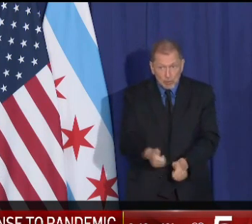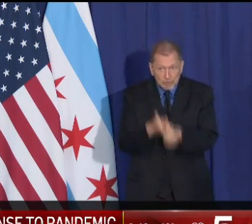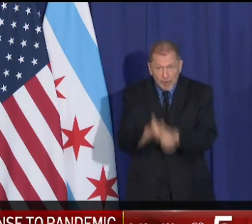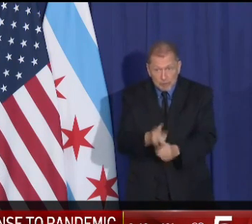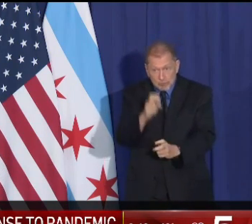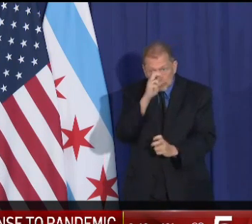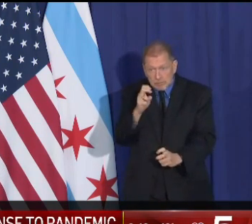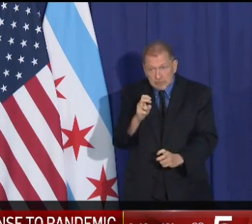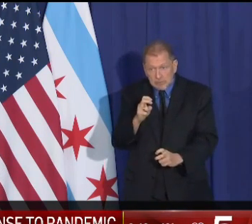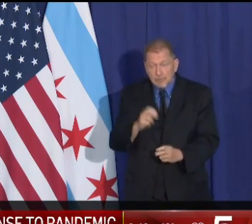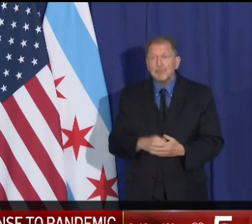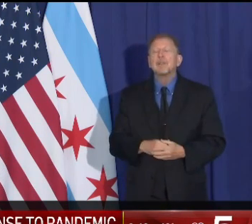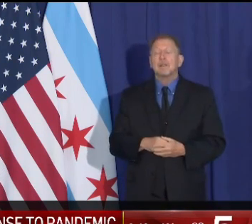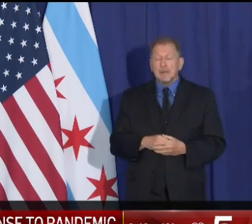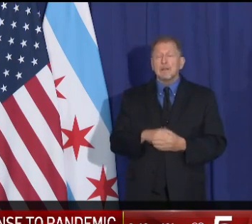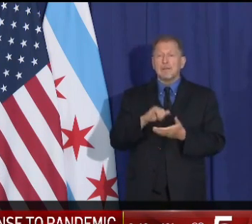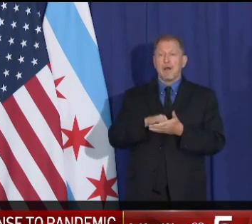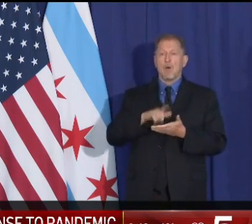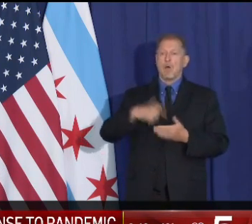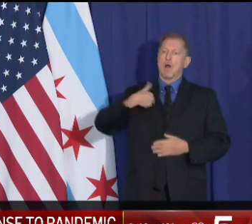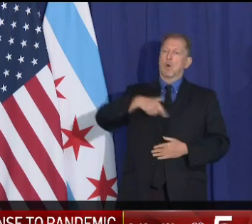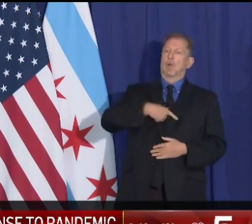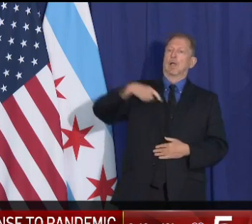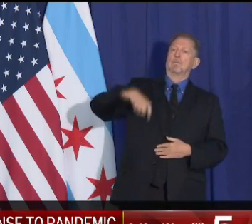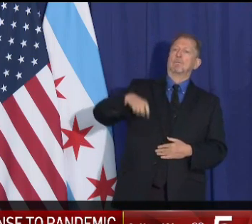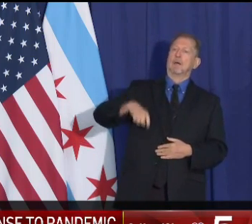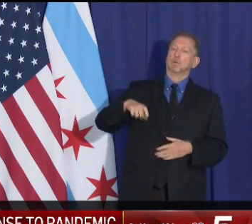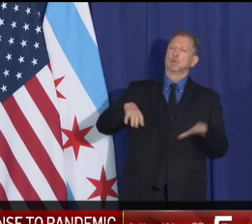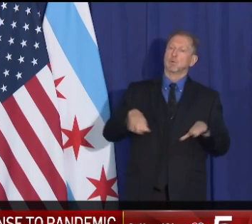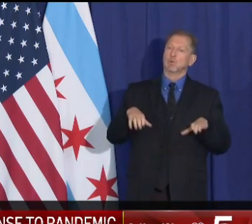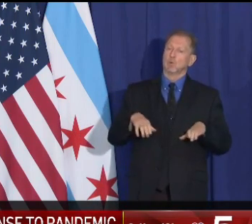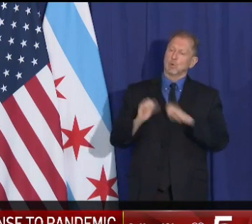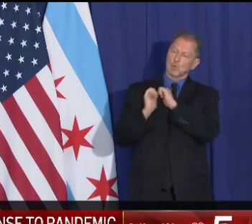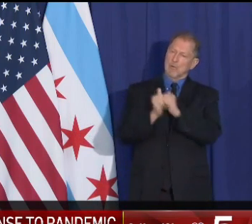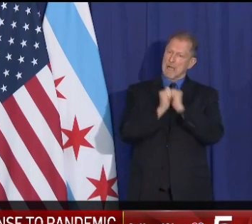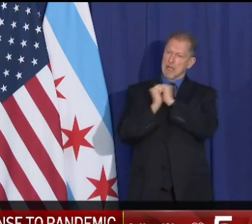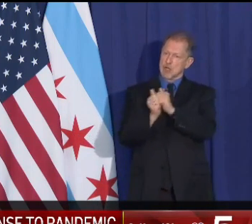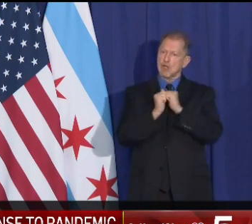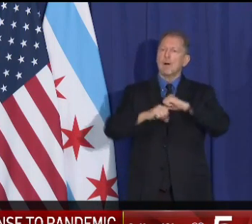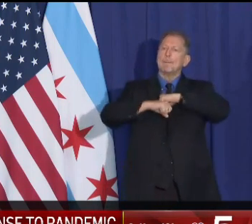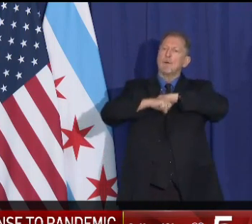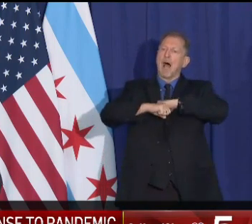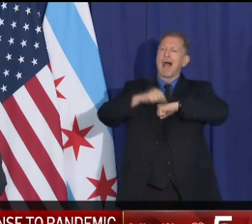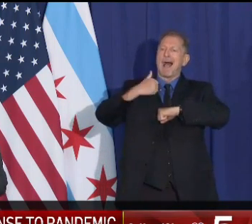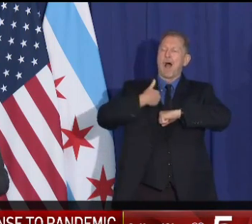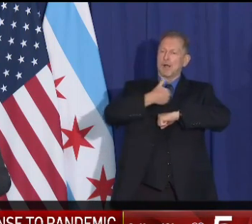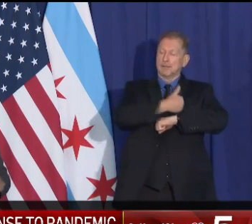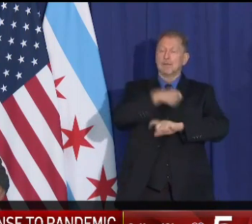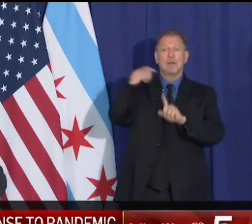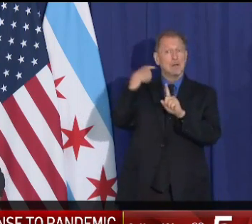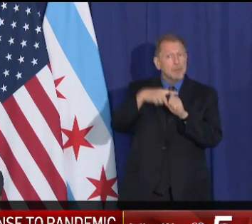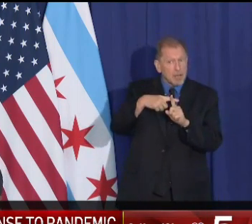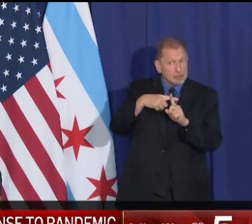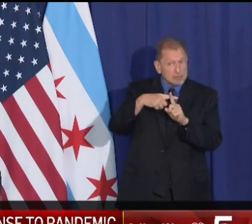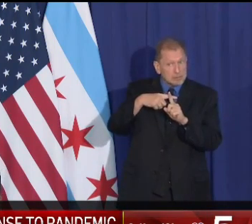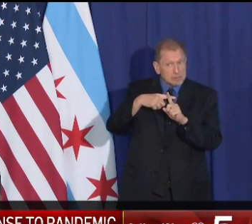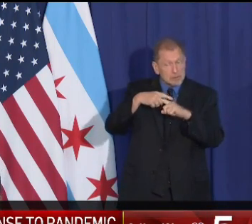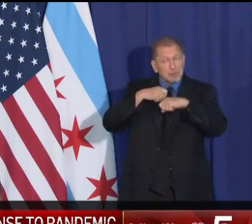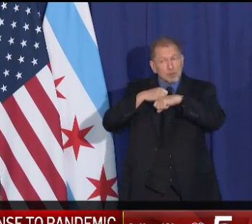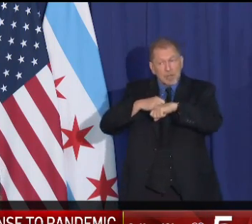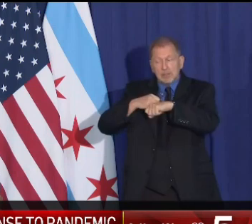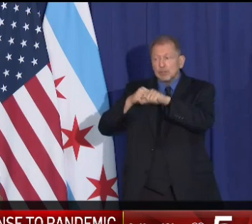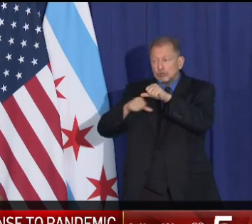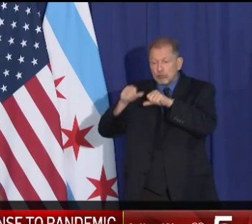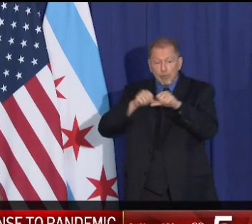is the thing that we need to do as a community to protect ourselves, but also to protect each other.